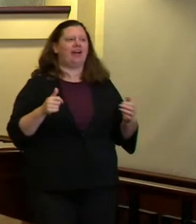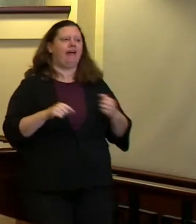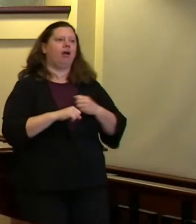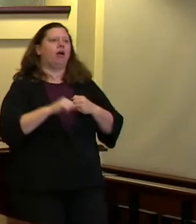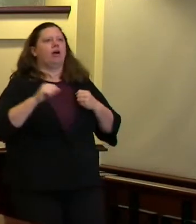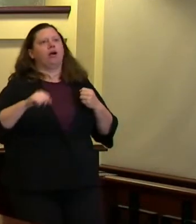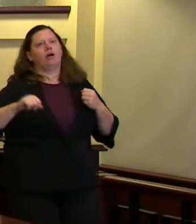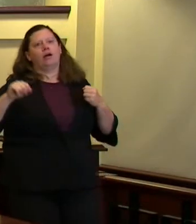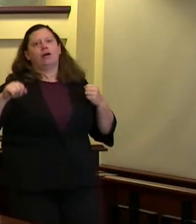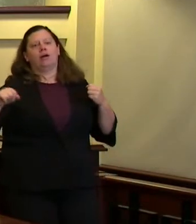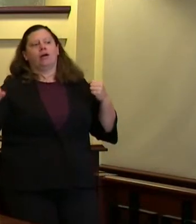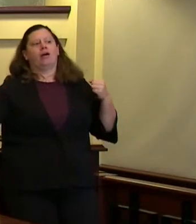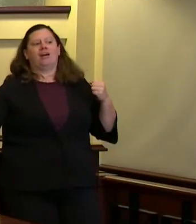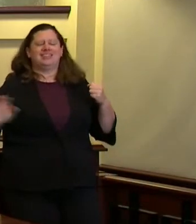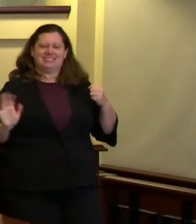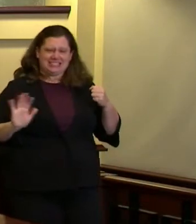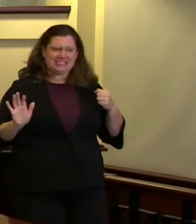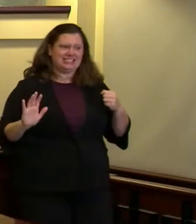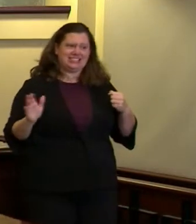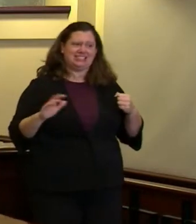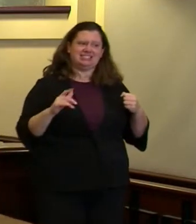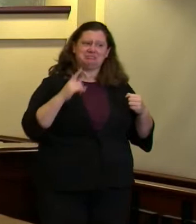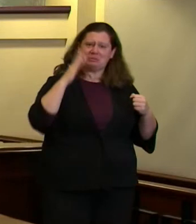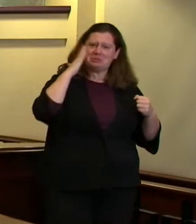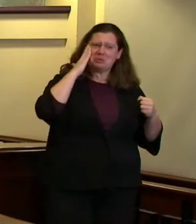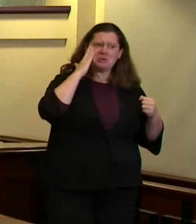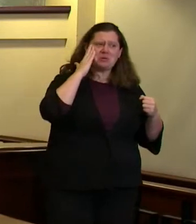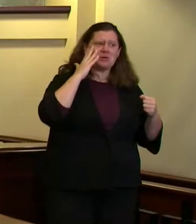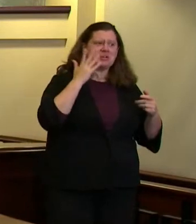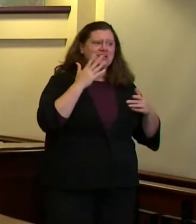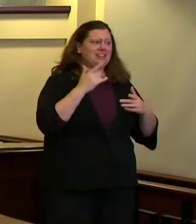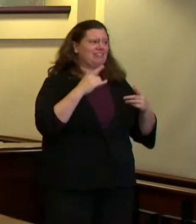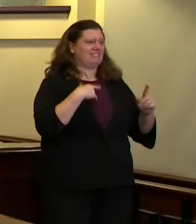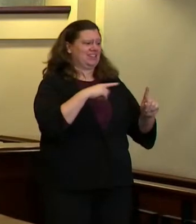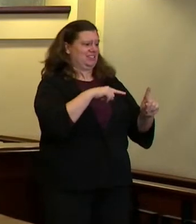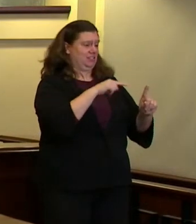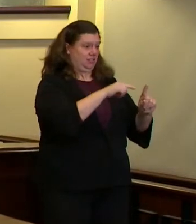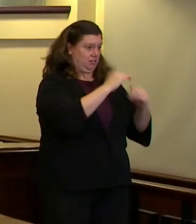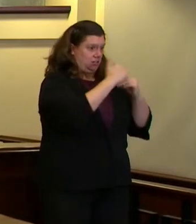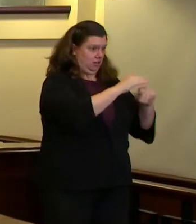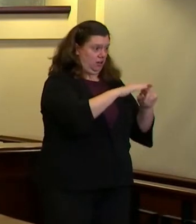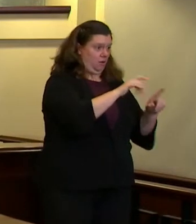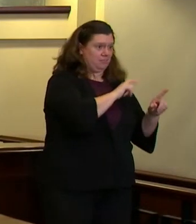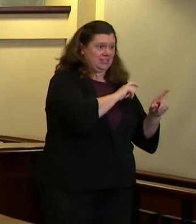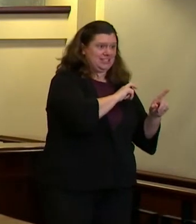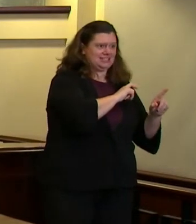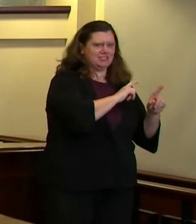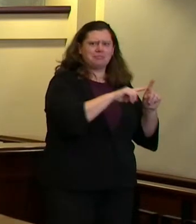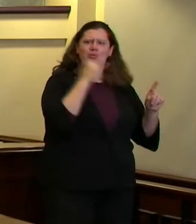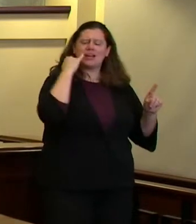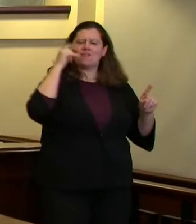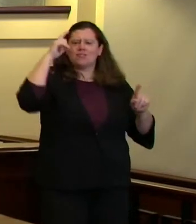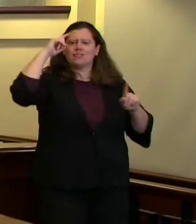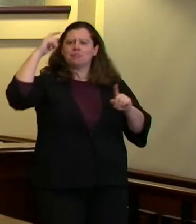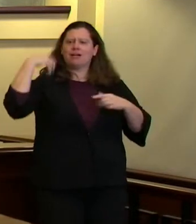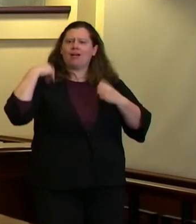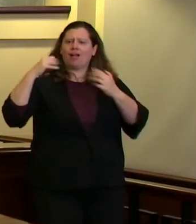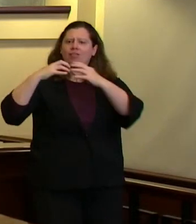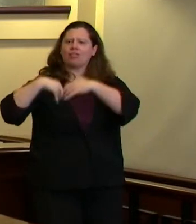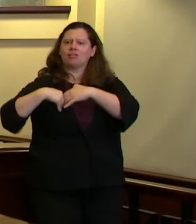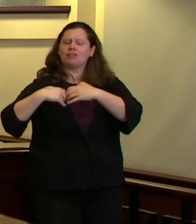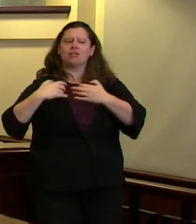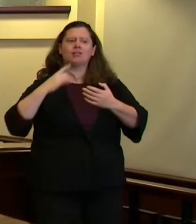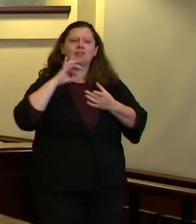response and we've talked about some obvious examples you know mental health crises people who are suffering from from